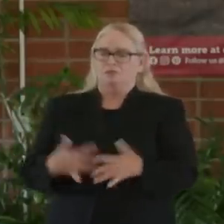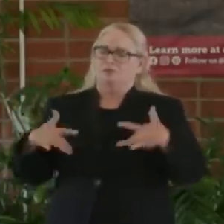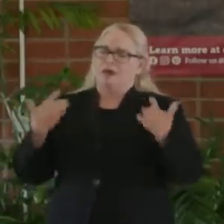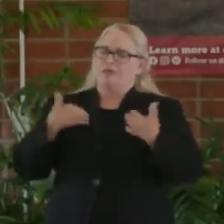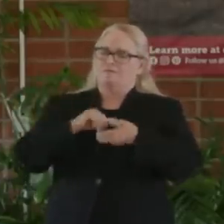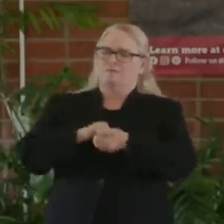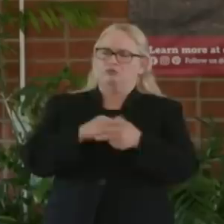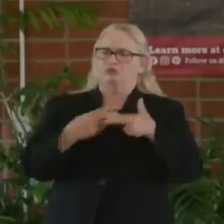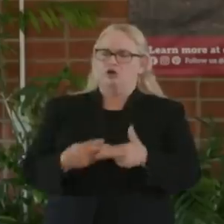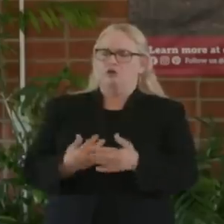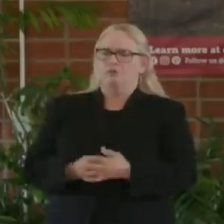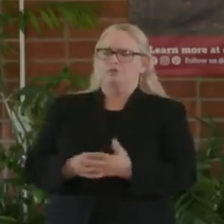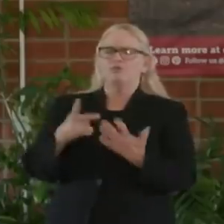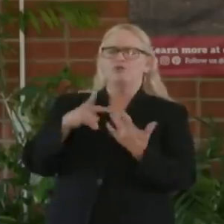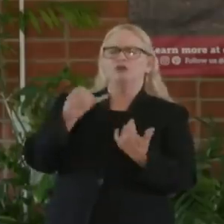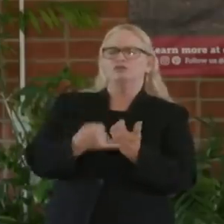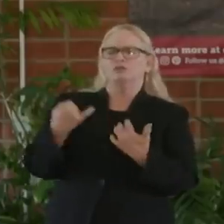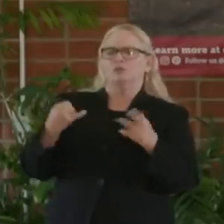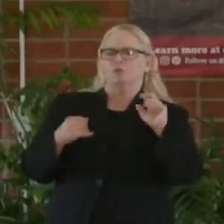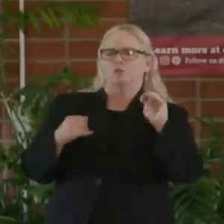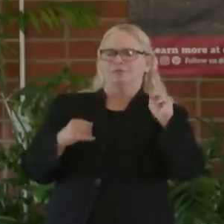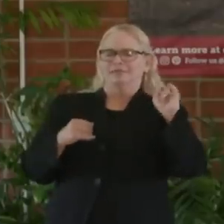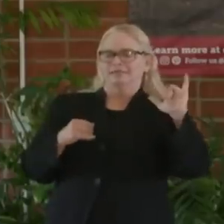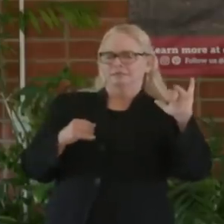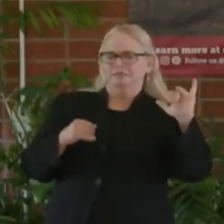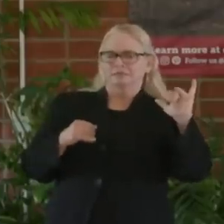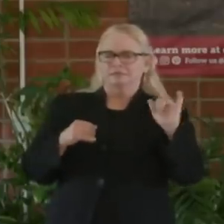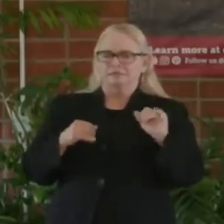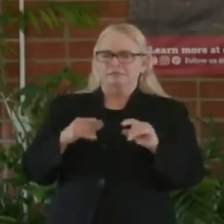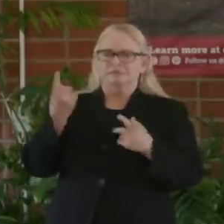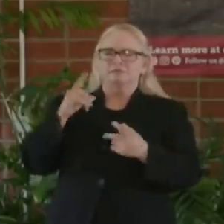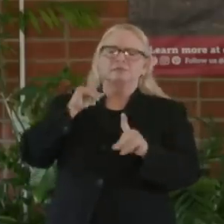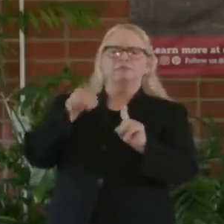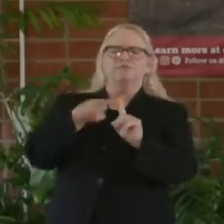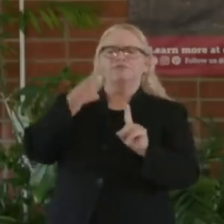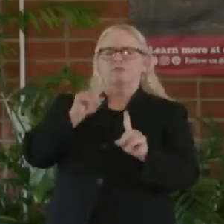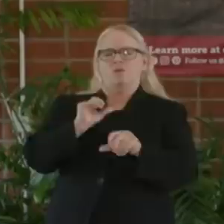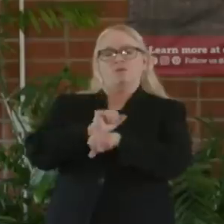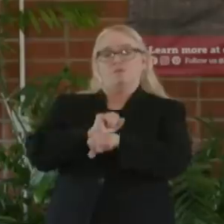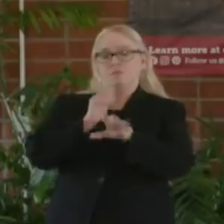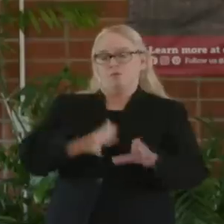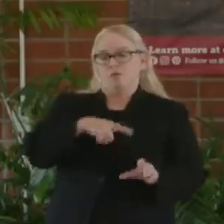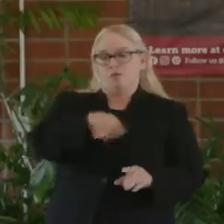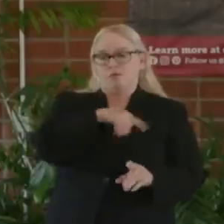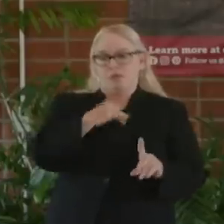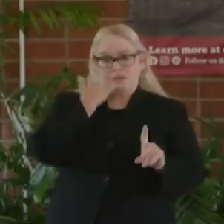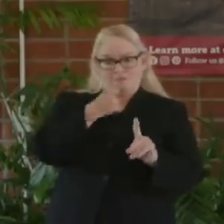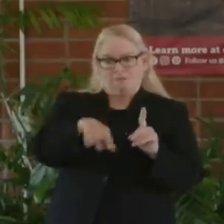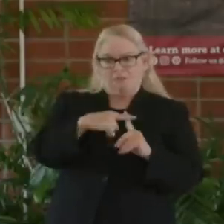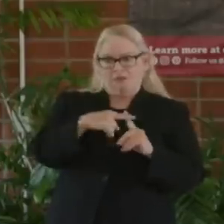Roomkey, which is being enhanced to provide isolation space and additional supports in terms of housing vouchers,